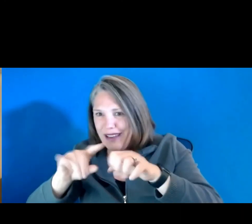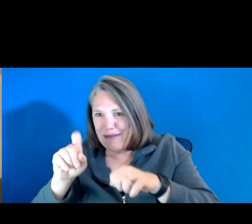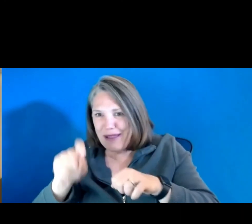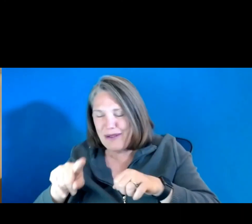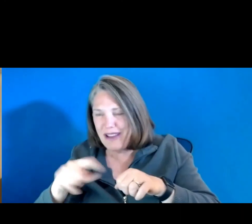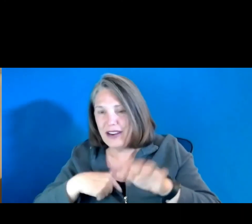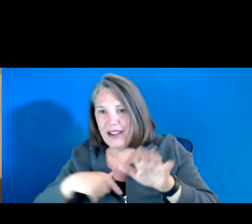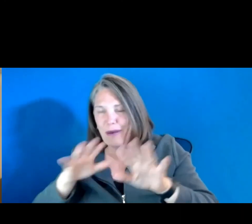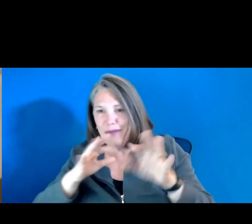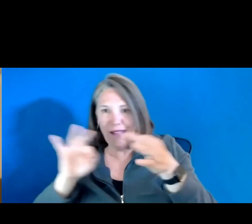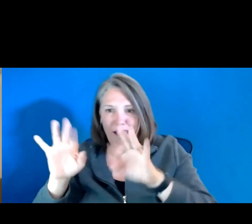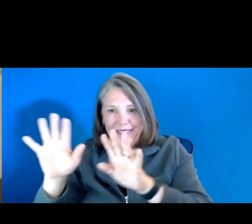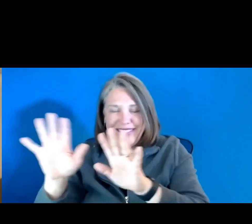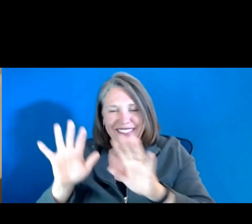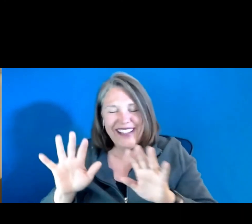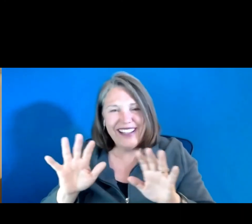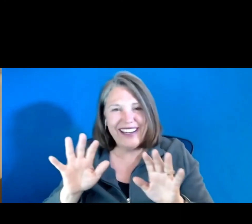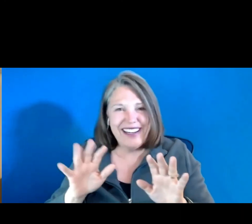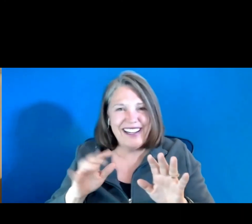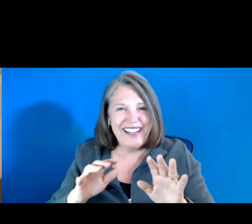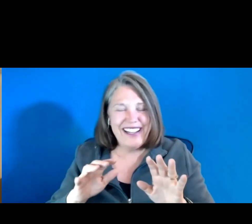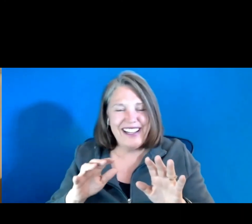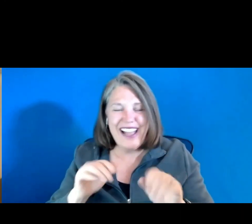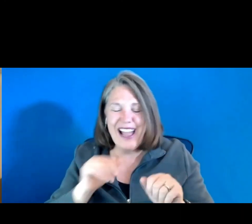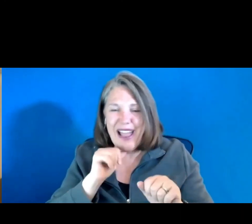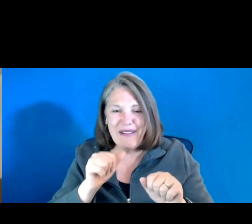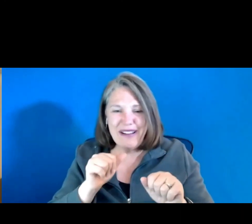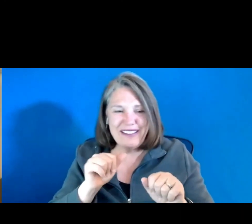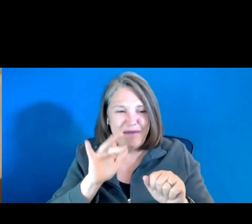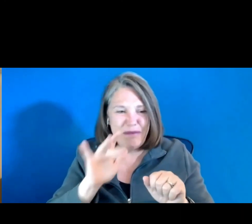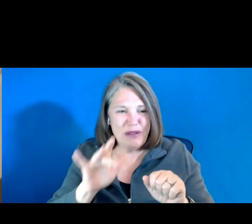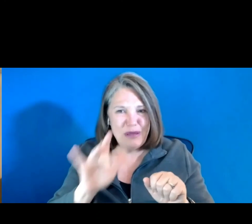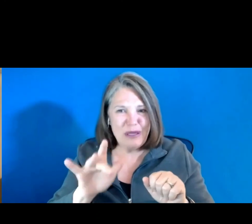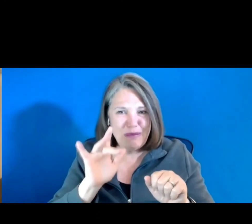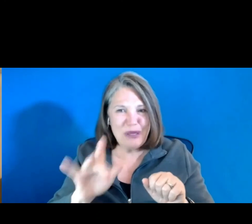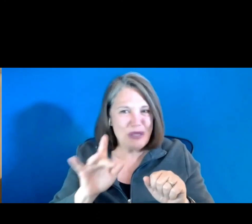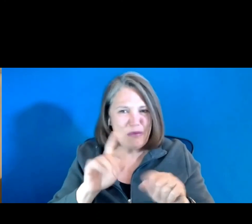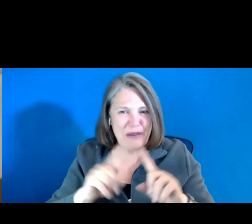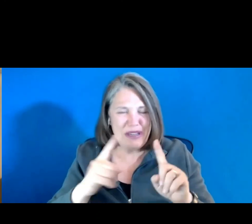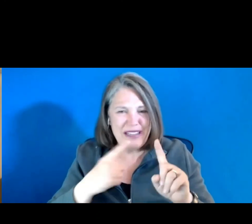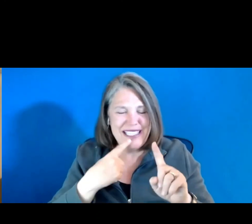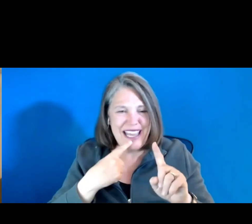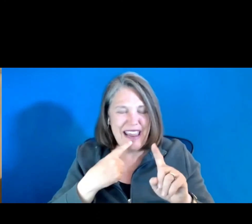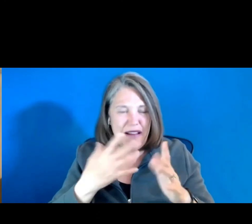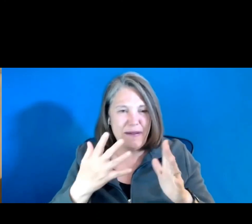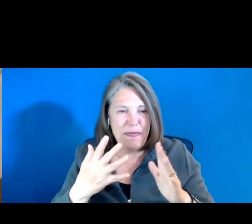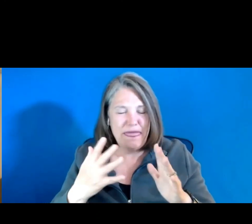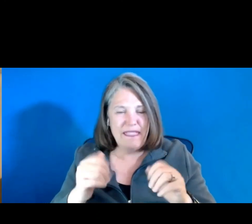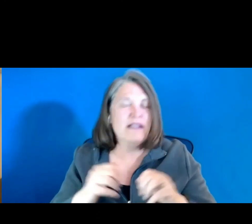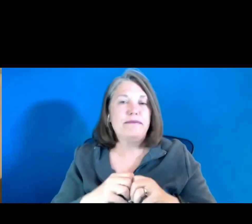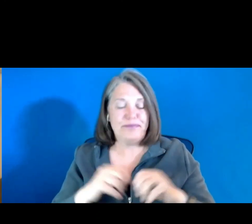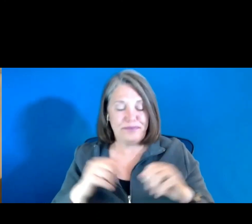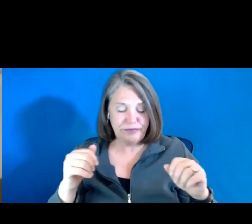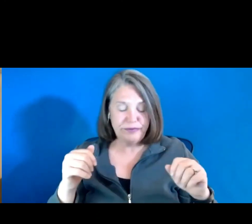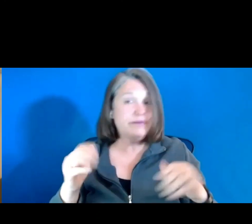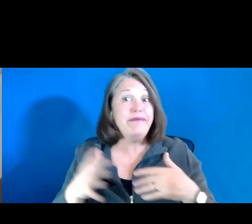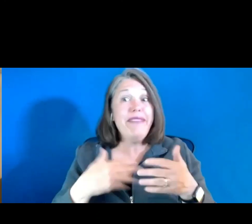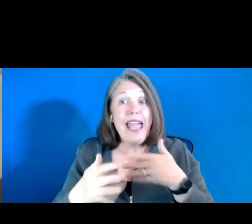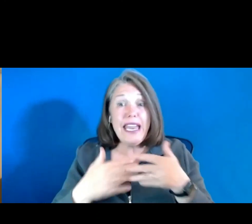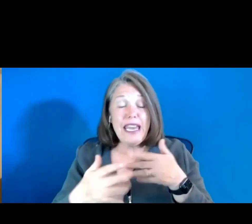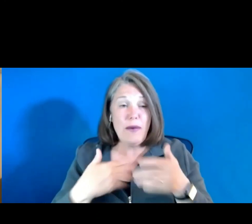I was, yeah, I wasn't having luck pushing the button that you just kept on saying, like, as if I wasn't. Anyway.